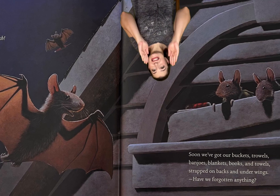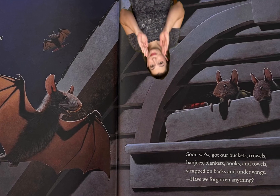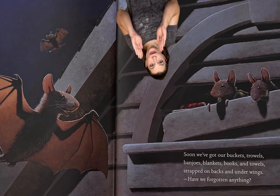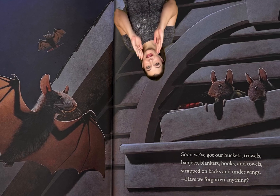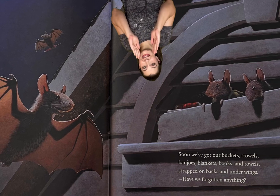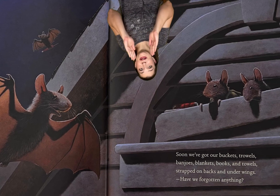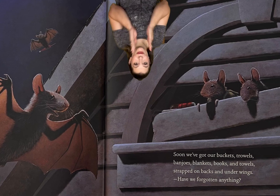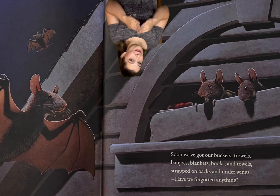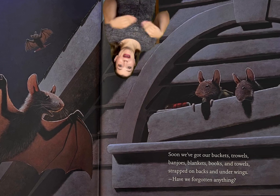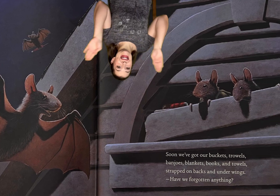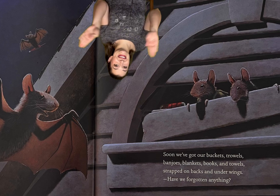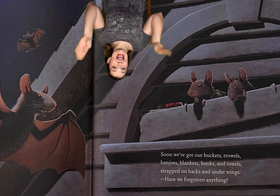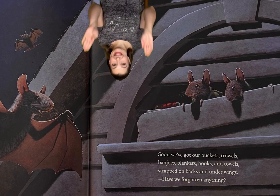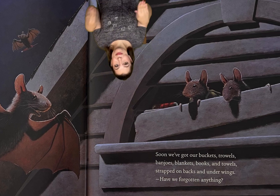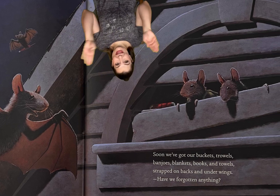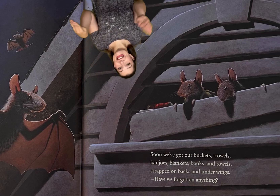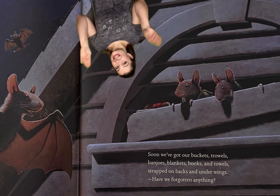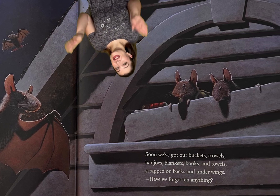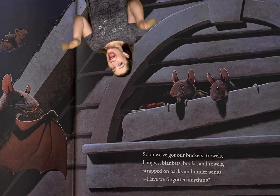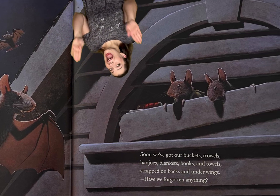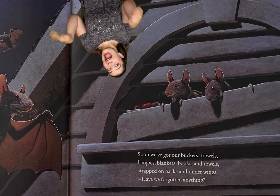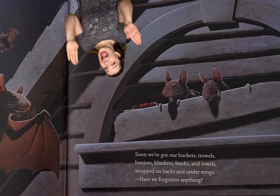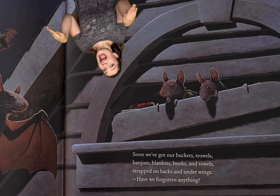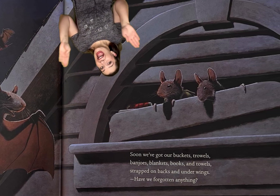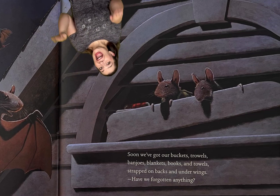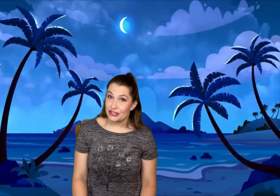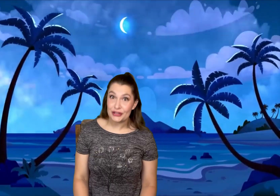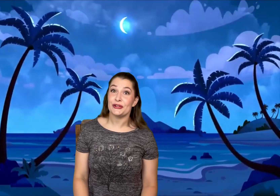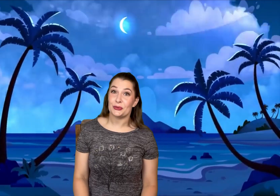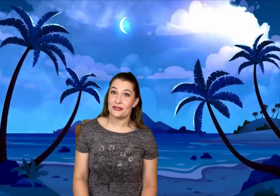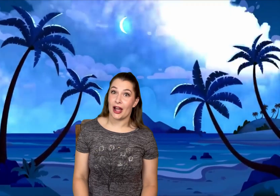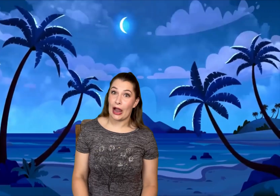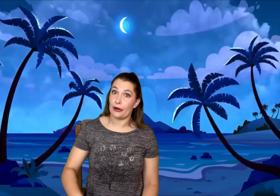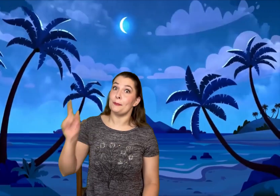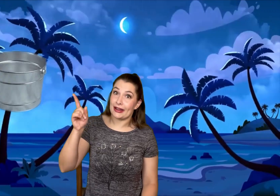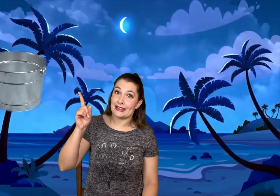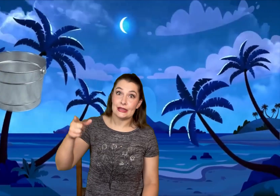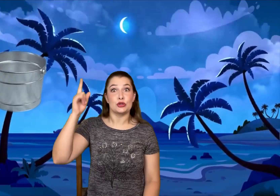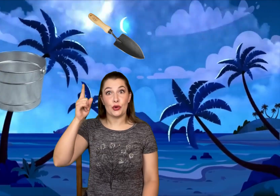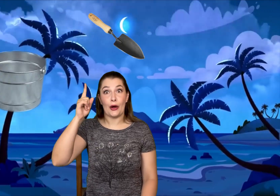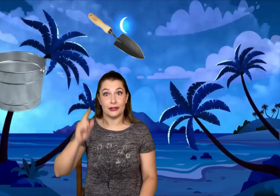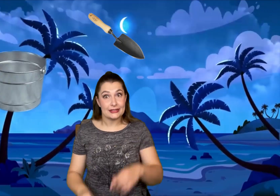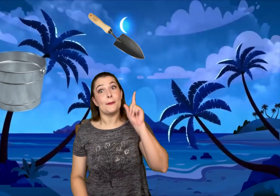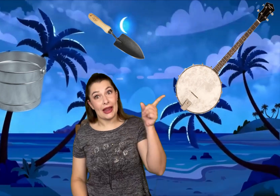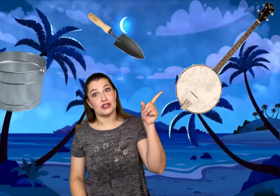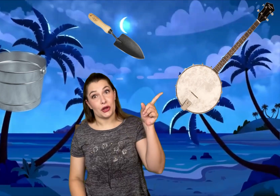perfect for a bounce at the beach! Soon we've got our buckets, trowels, banjos,